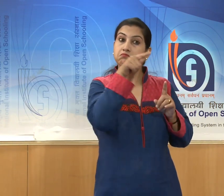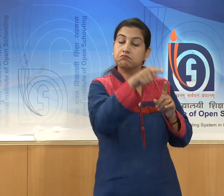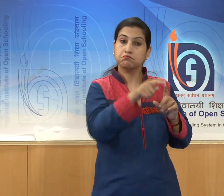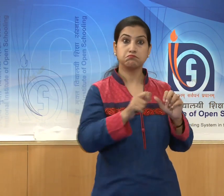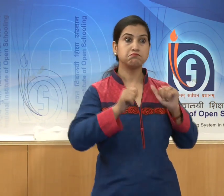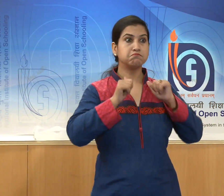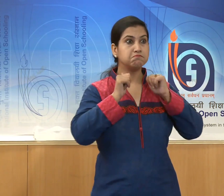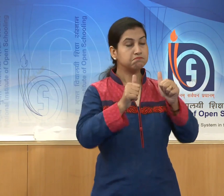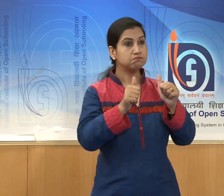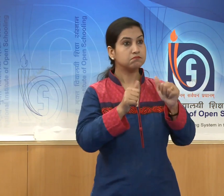disturb